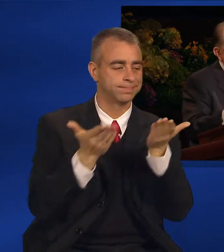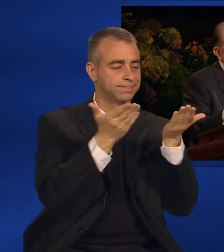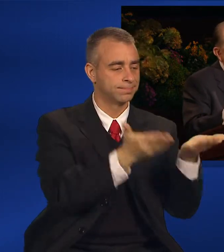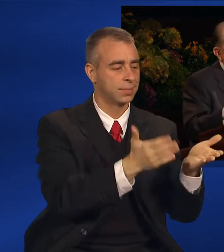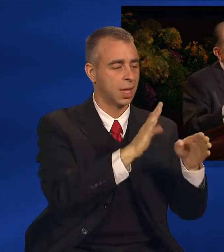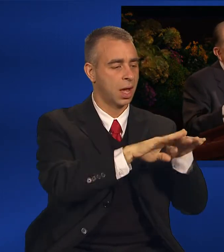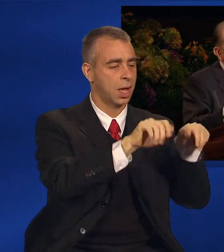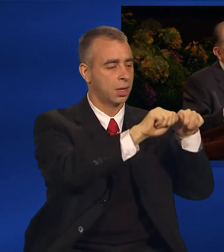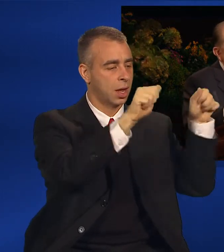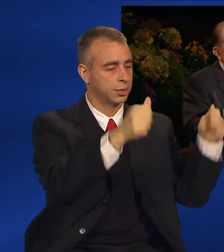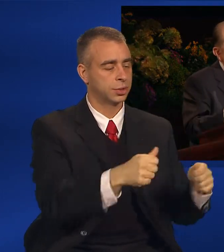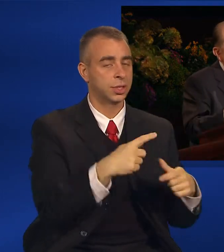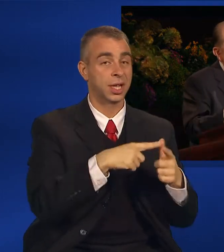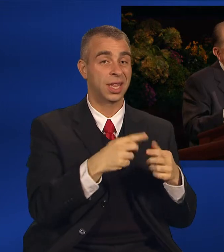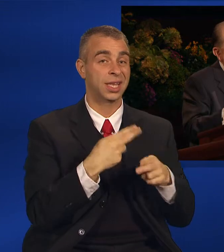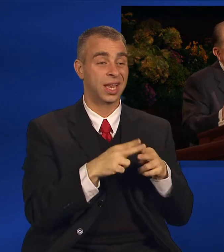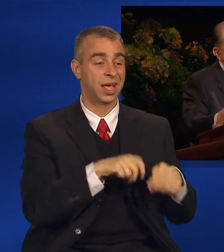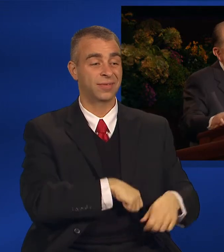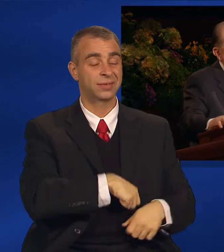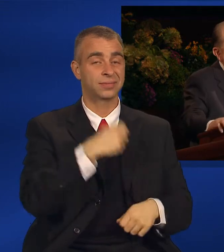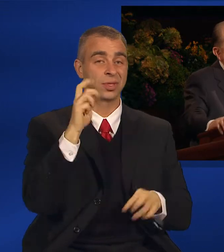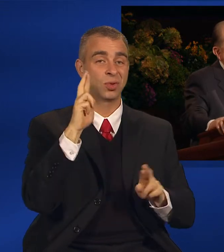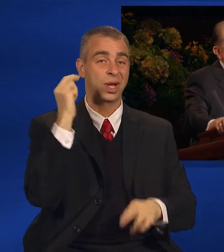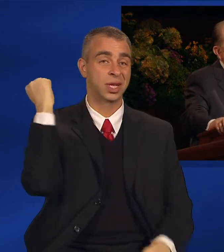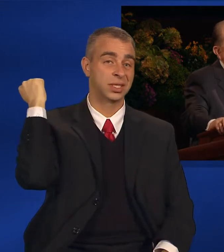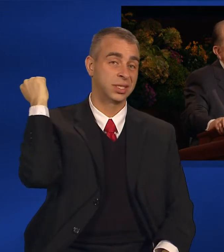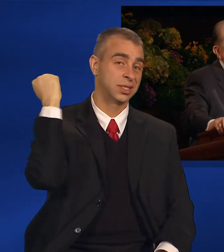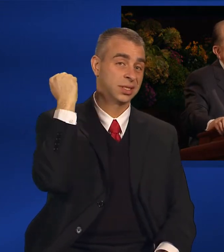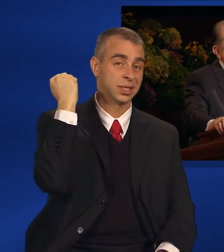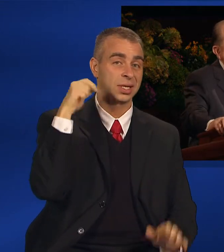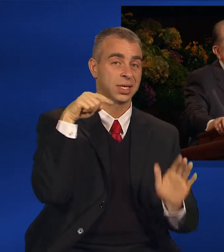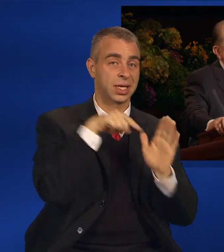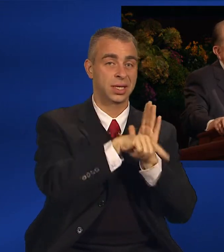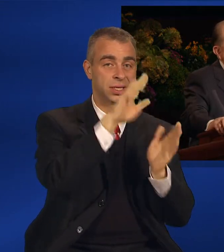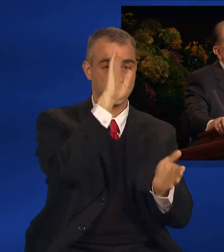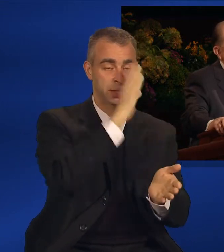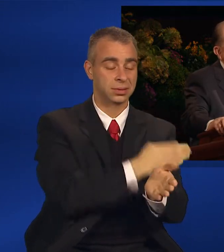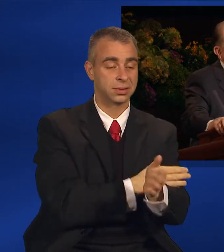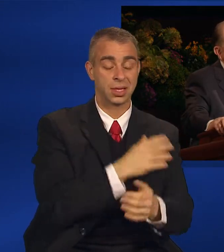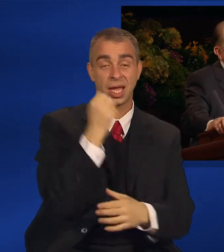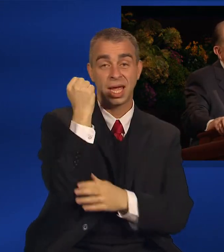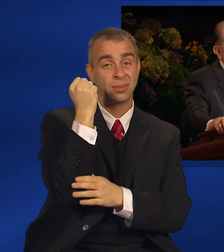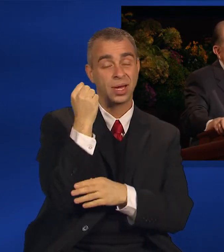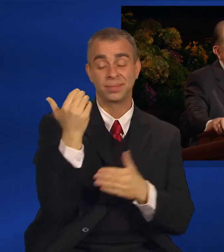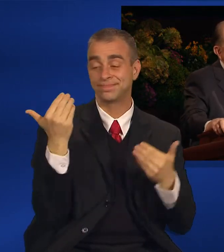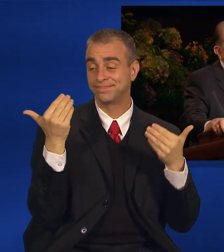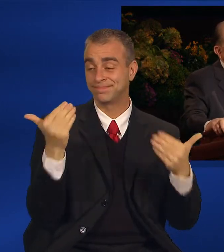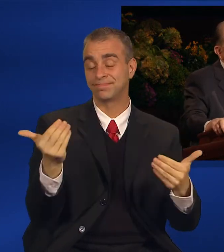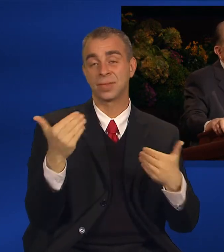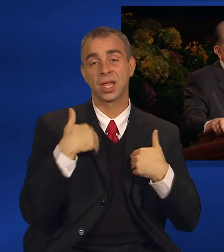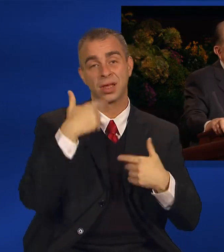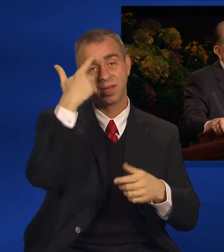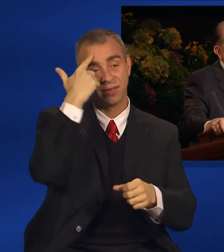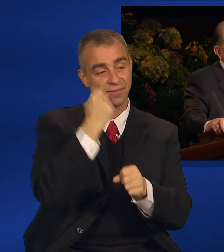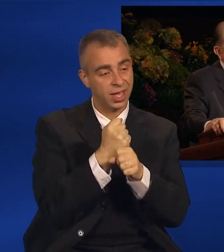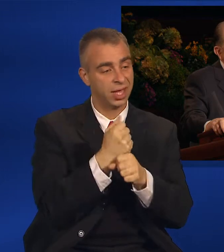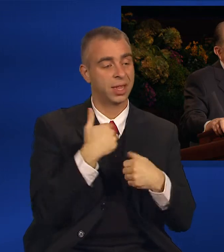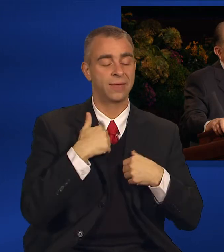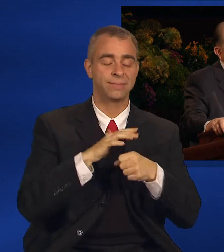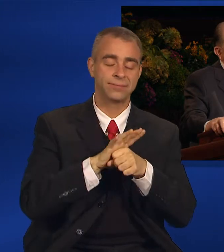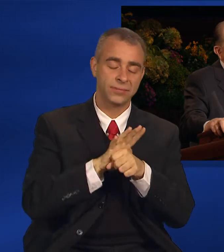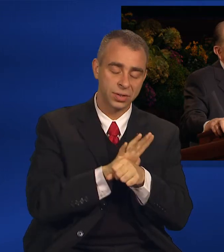knife to slay him. With unwavering faith and implicit trust in the Lord,